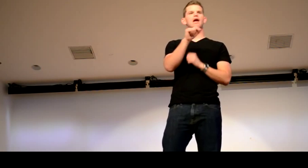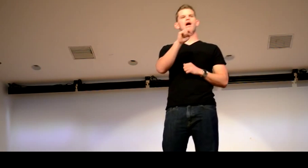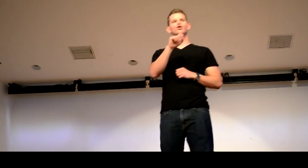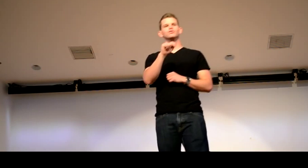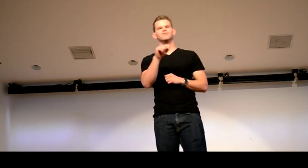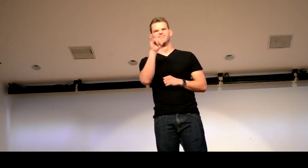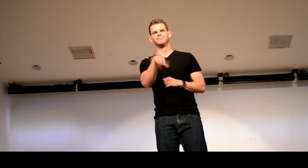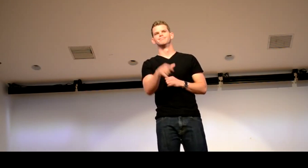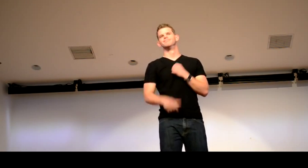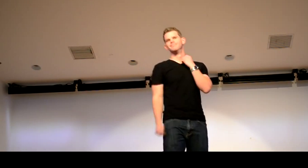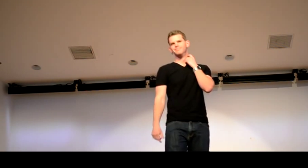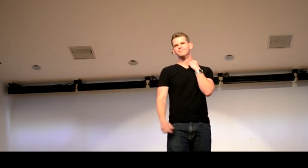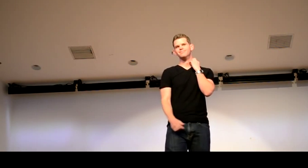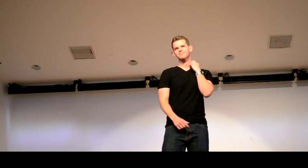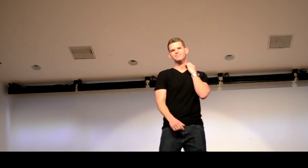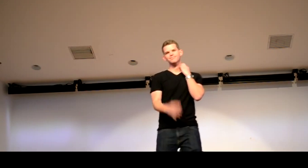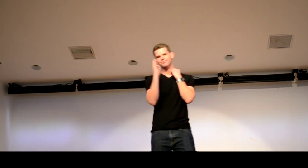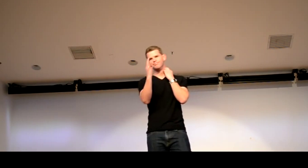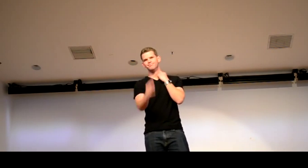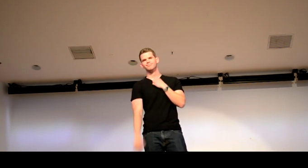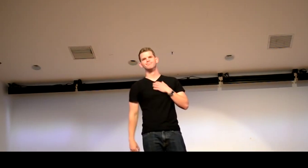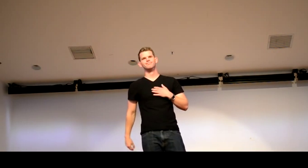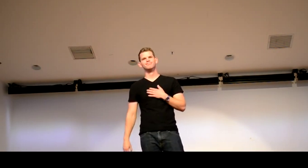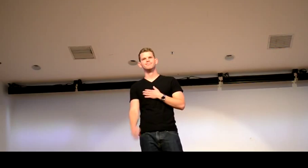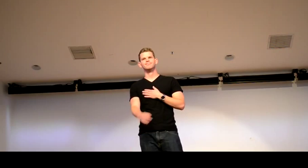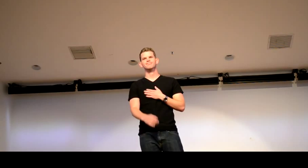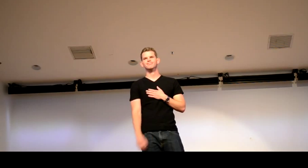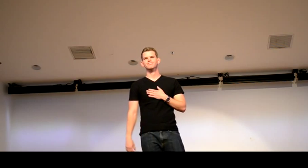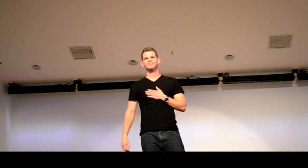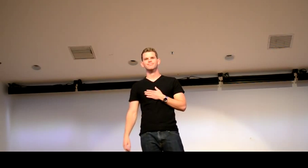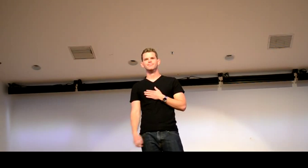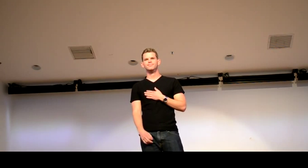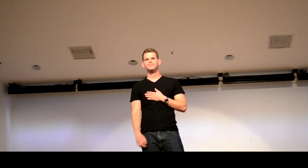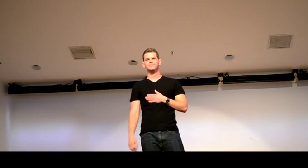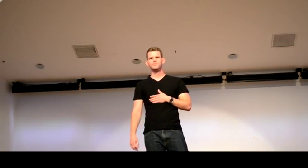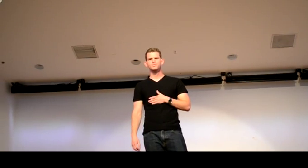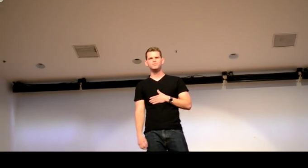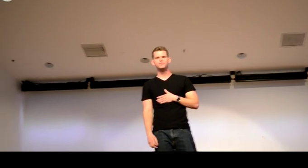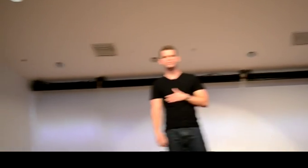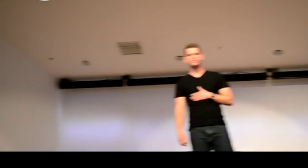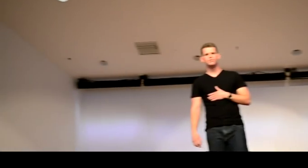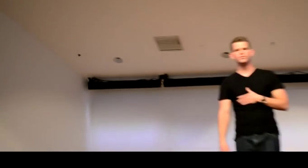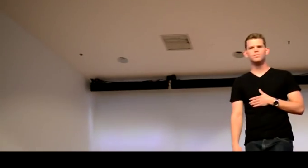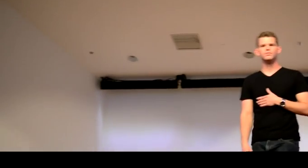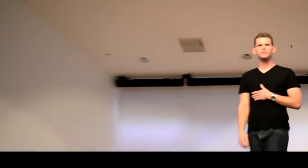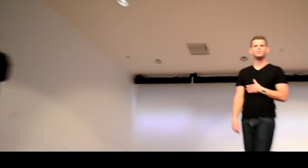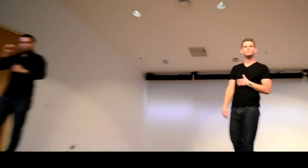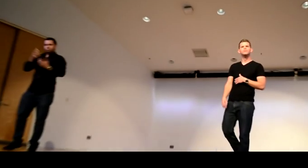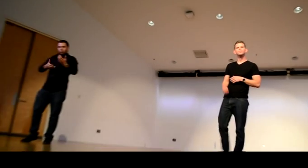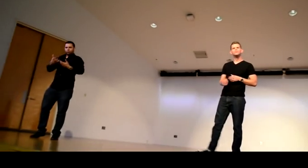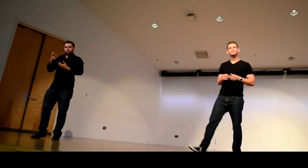So I do, I also recommend that you have an agent. Yeah. Okay, you. Okay, you grew up working with